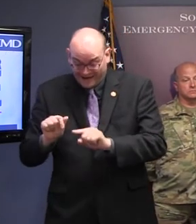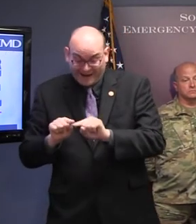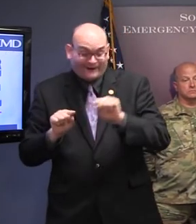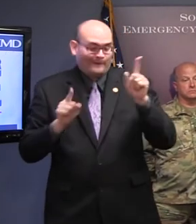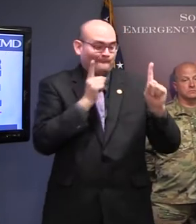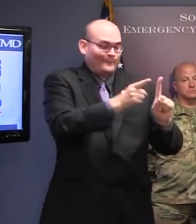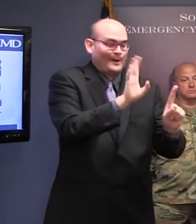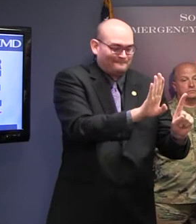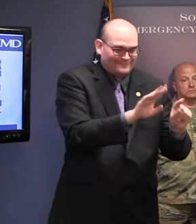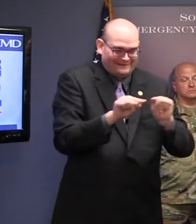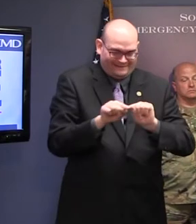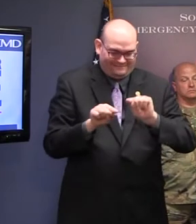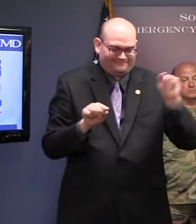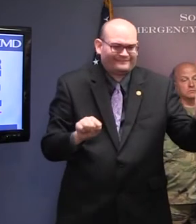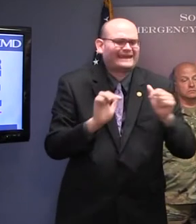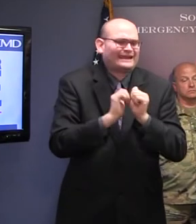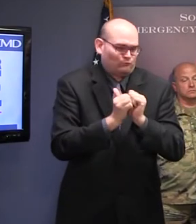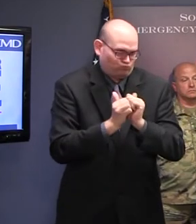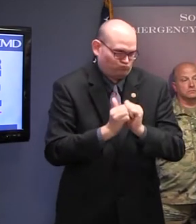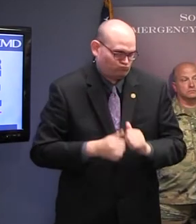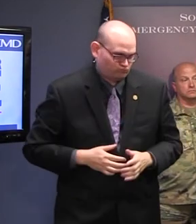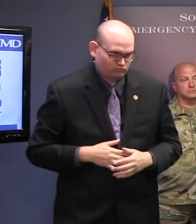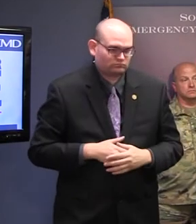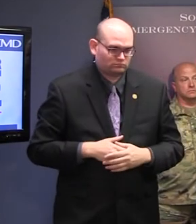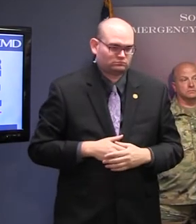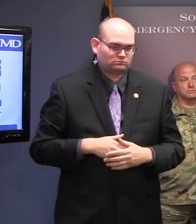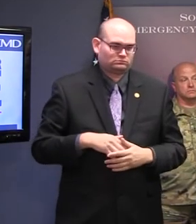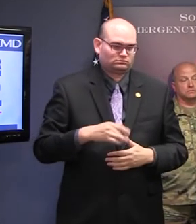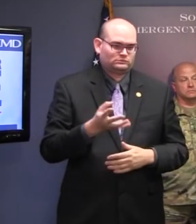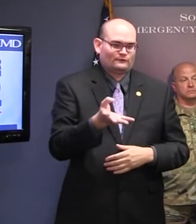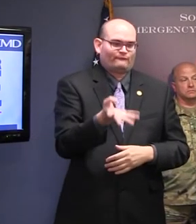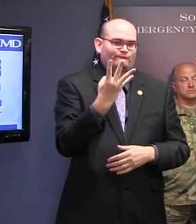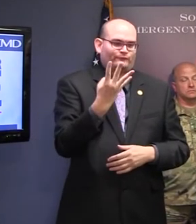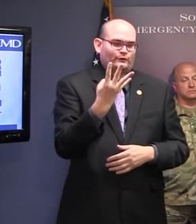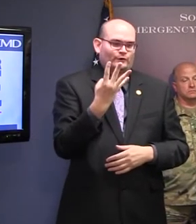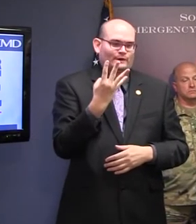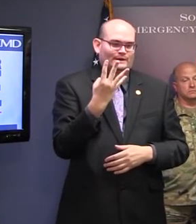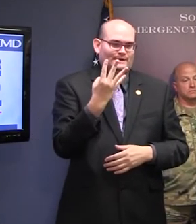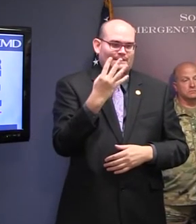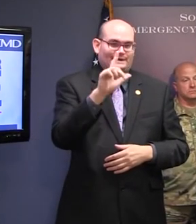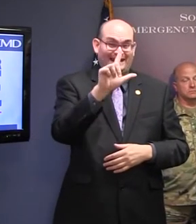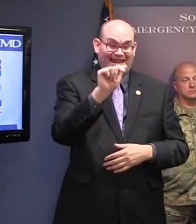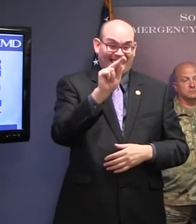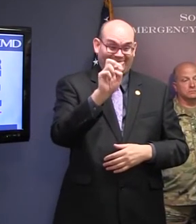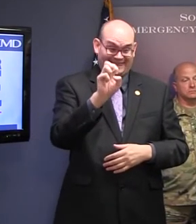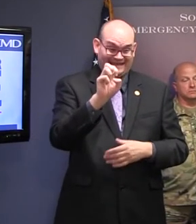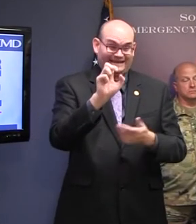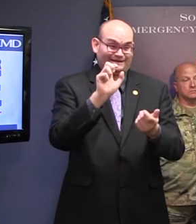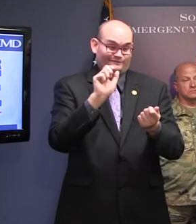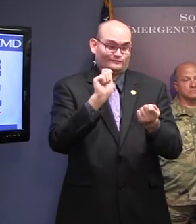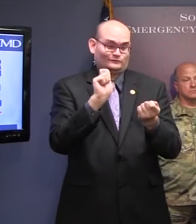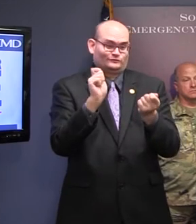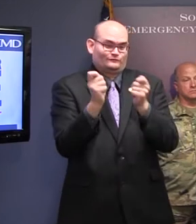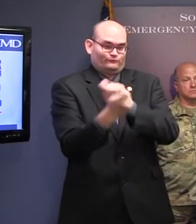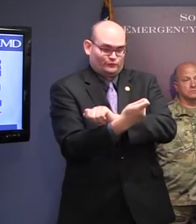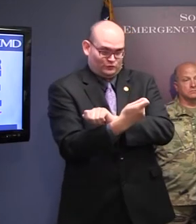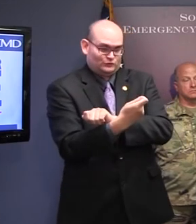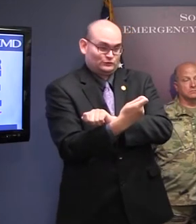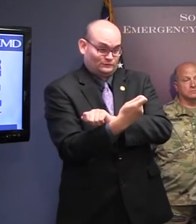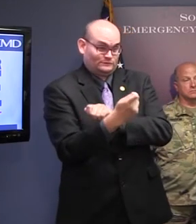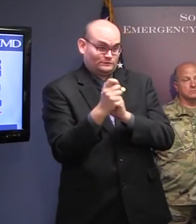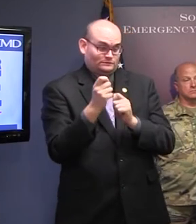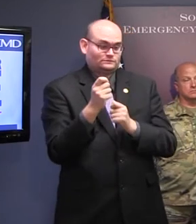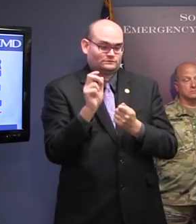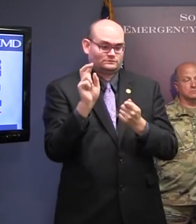evacuation zones, we have four lane reversal routes, and the Governor mentioned it earlier. We plan to do that